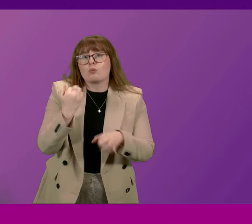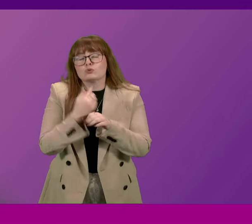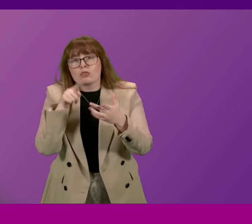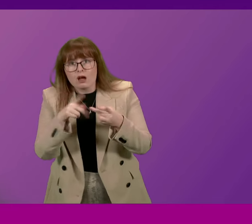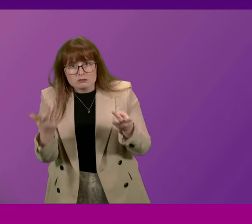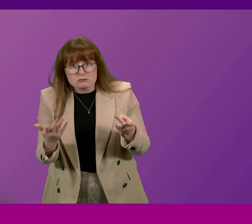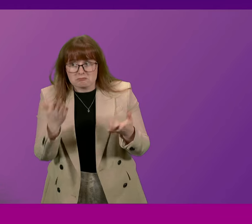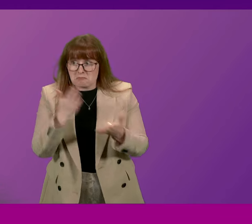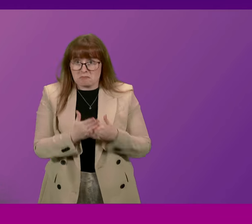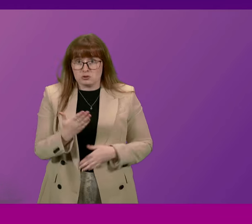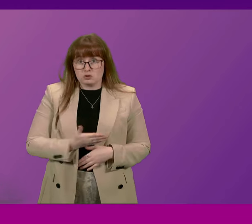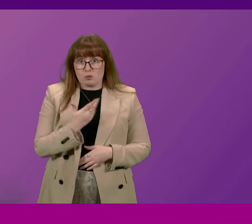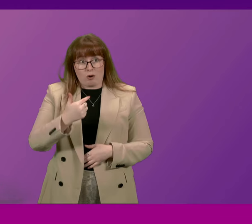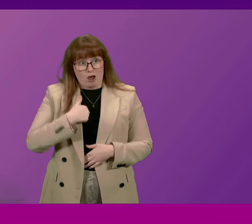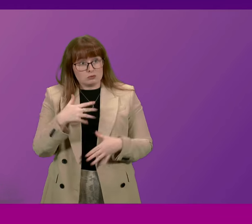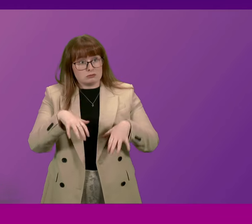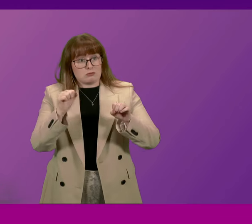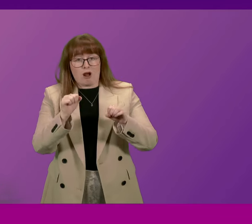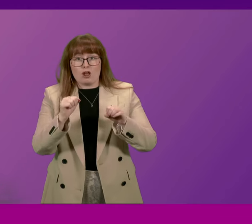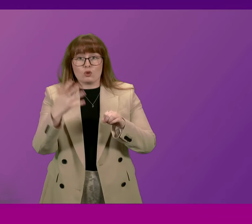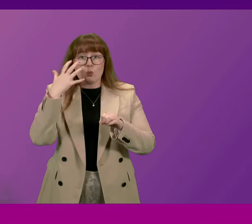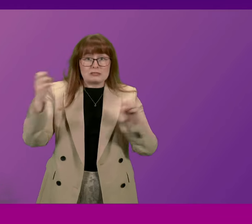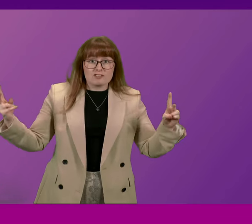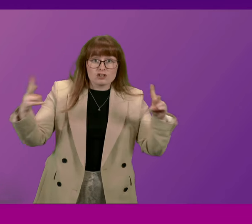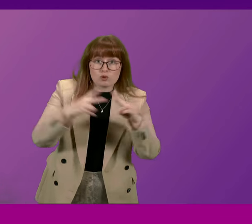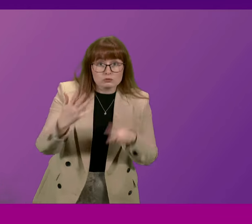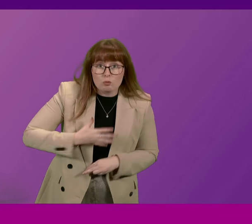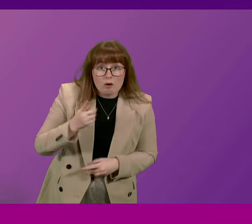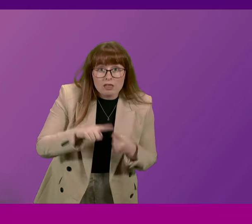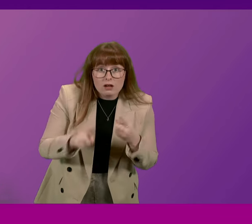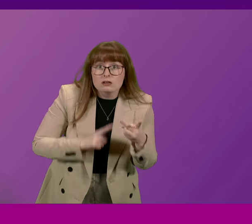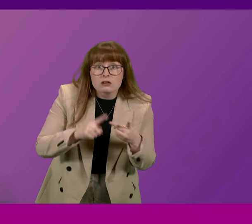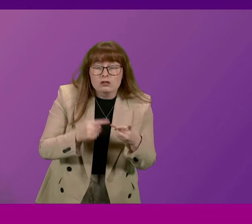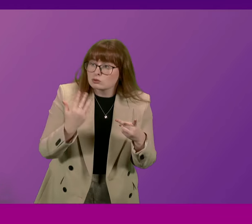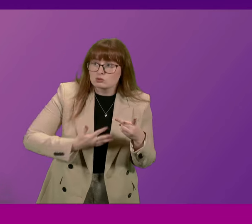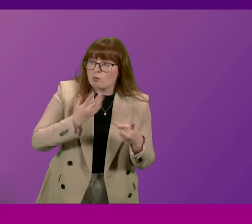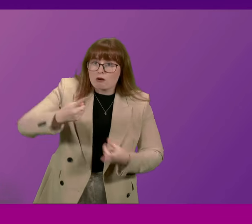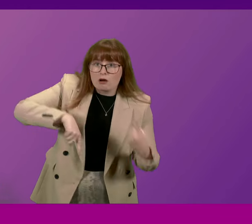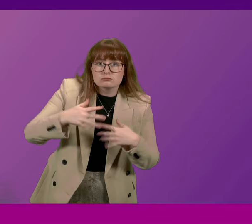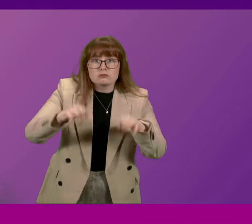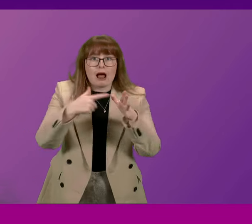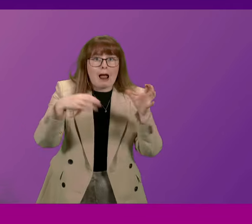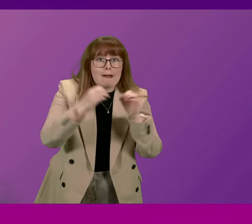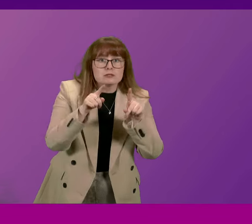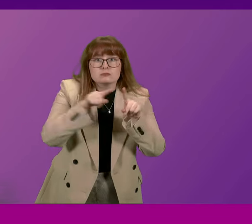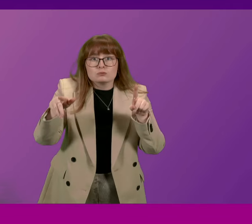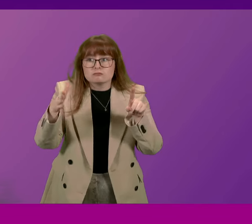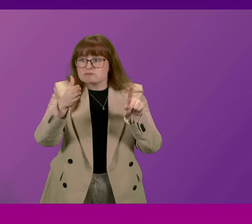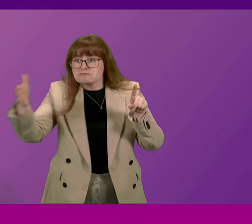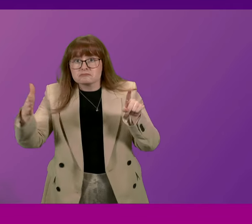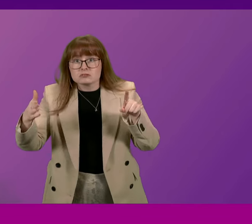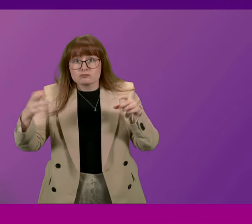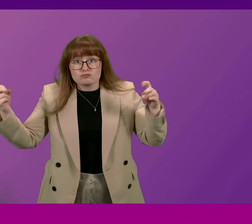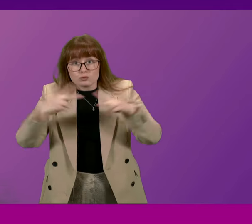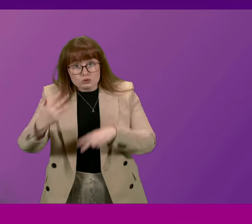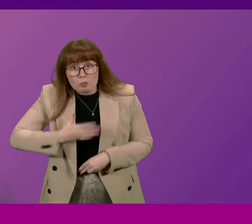Did he not want us to take forward the Queen's Ferry Crossing? Did he not want us to take forward the Aberdeen Western Peripheral Route? There's Mr